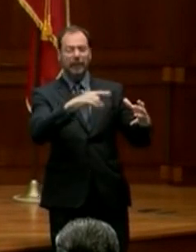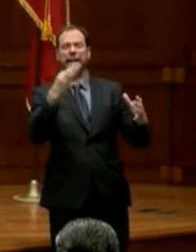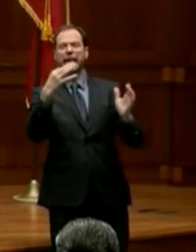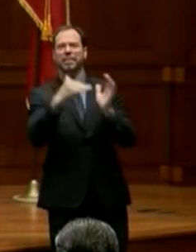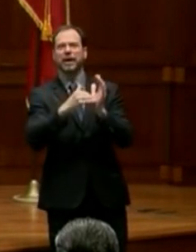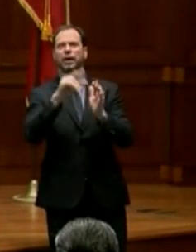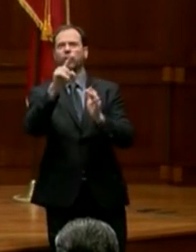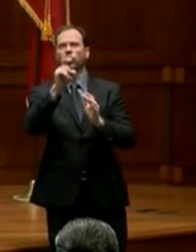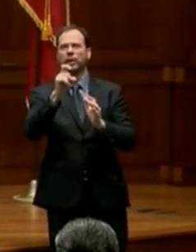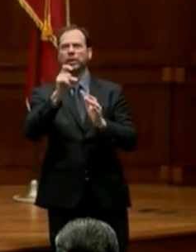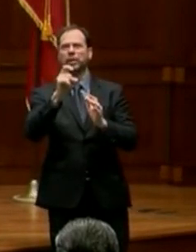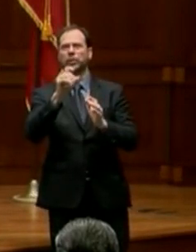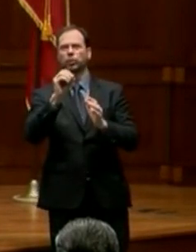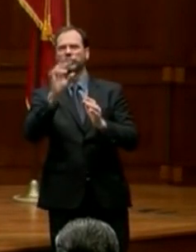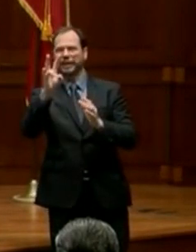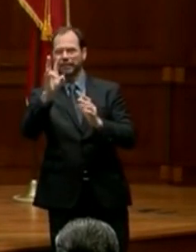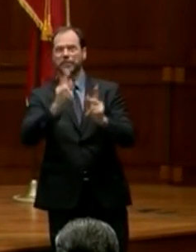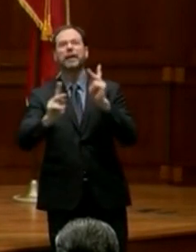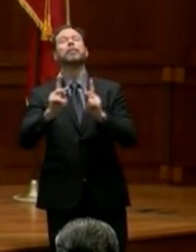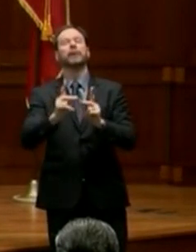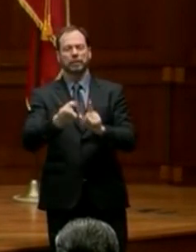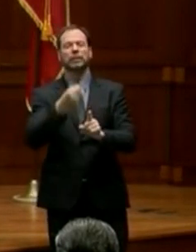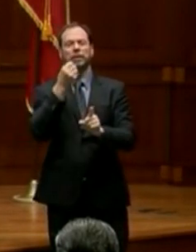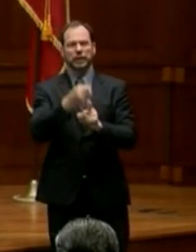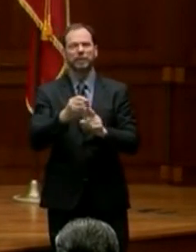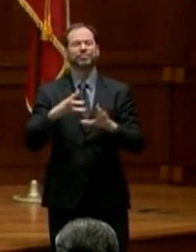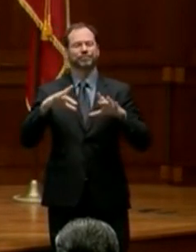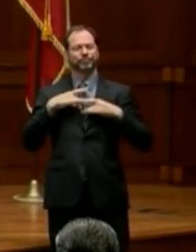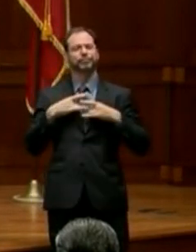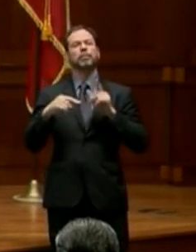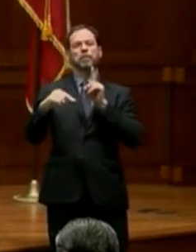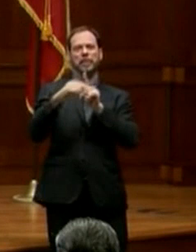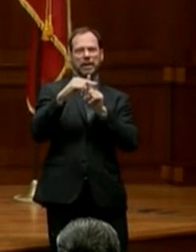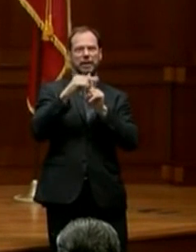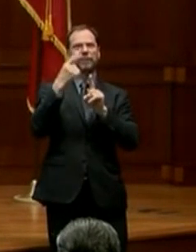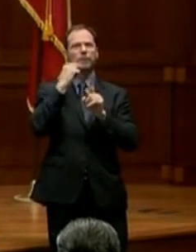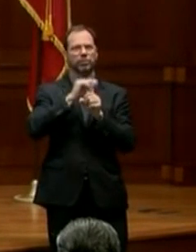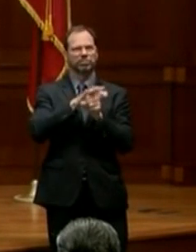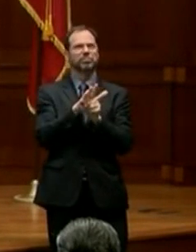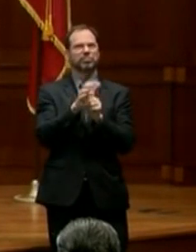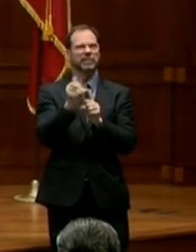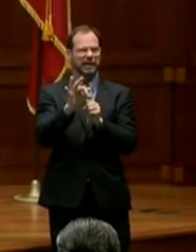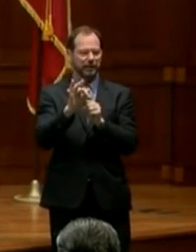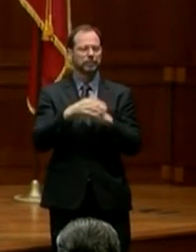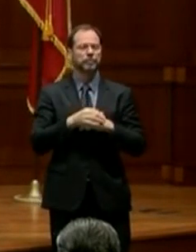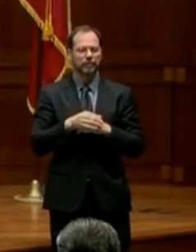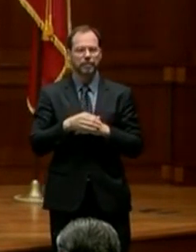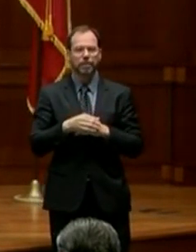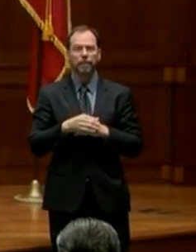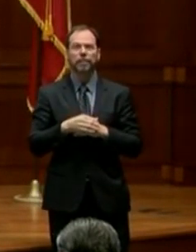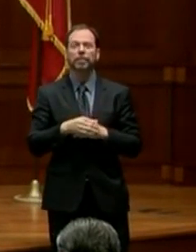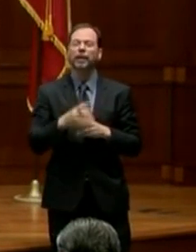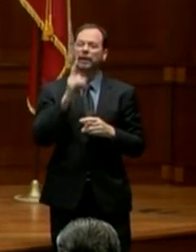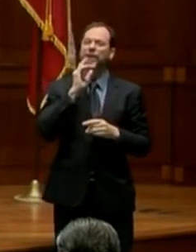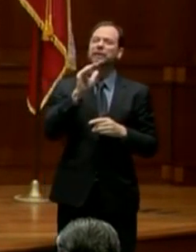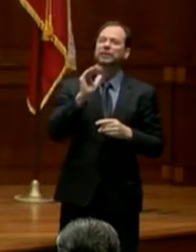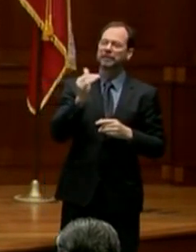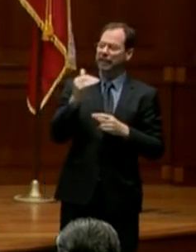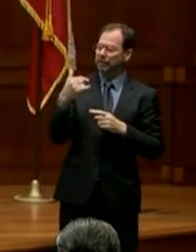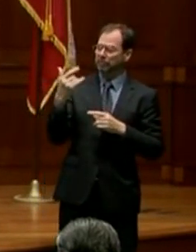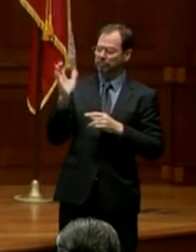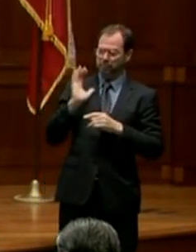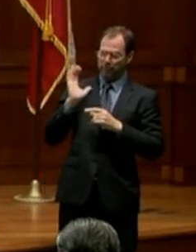,107 have tested positive for COVID-19. Again, seems like from the earliest days until